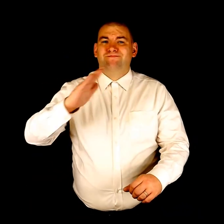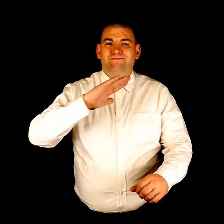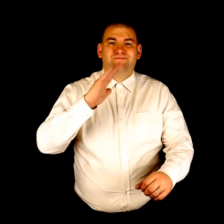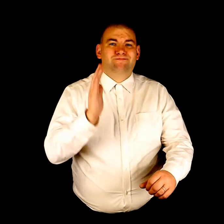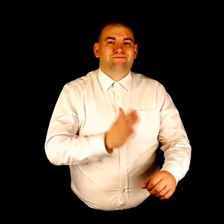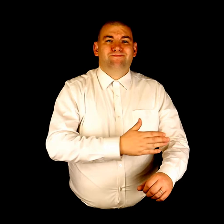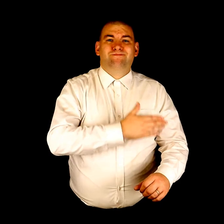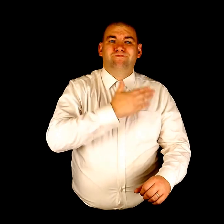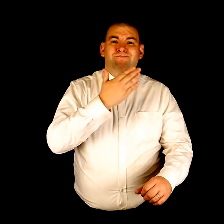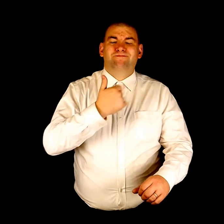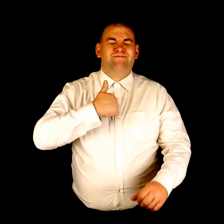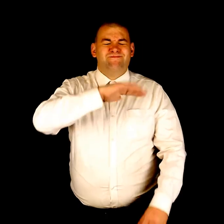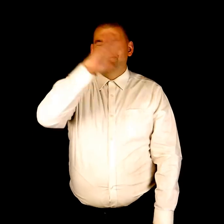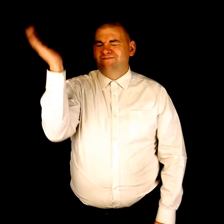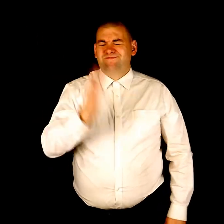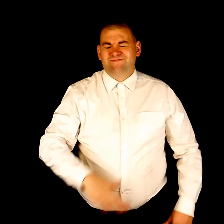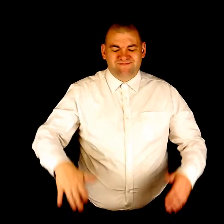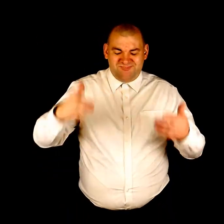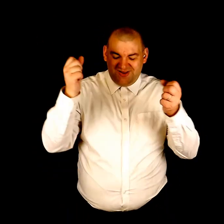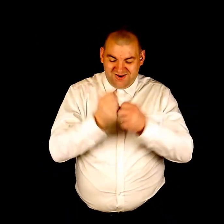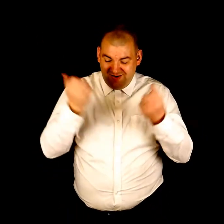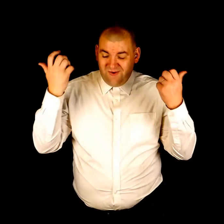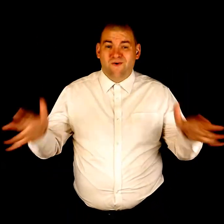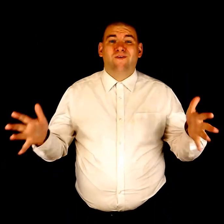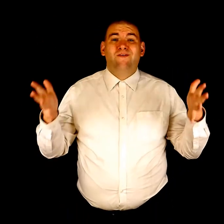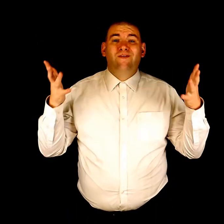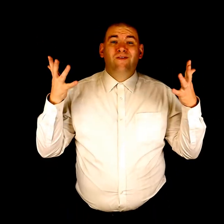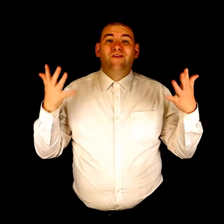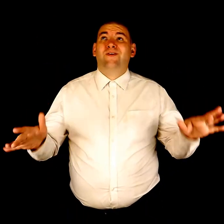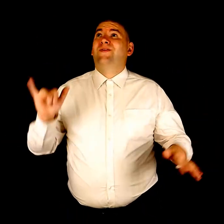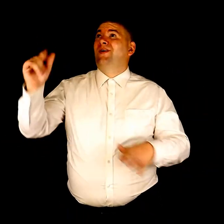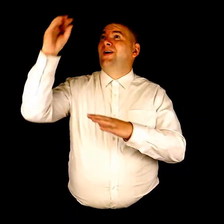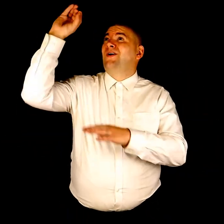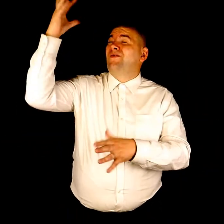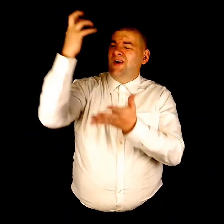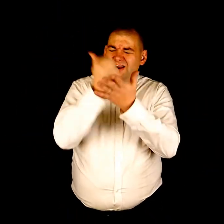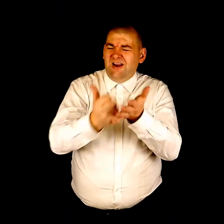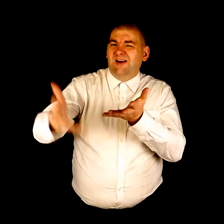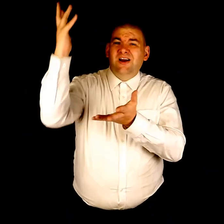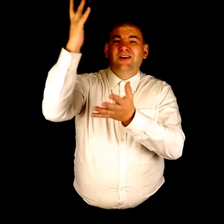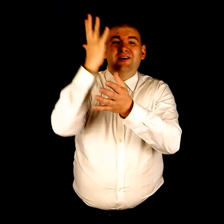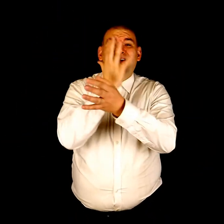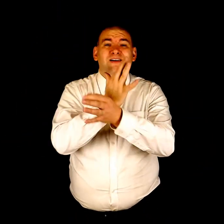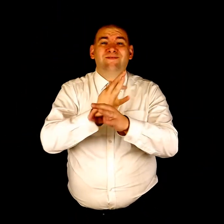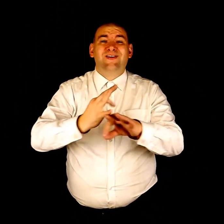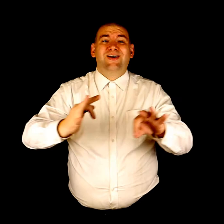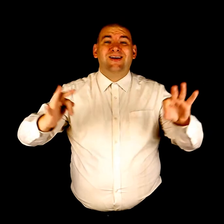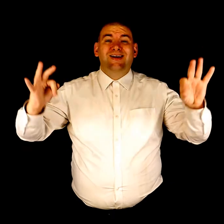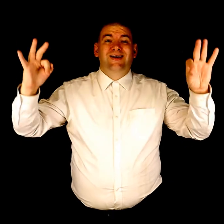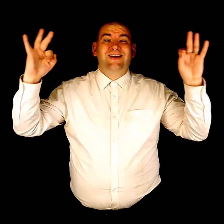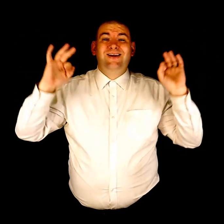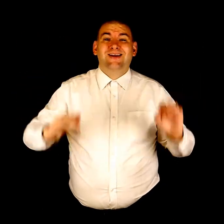I'll never get over that grace so rich and free